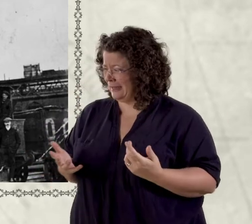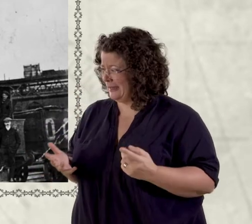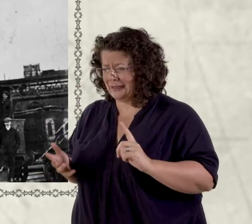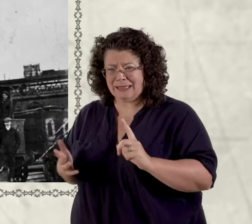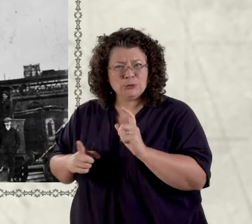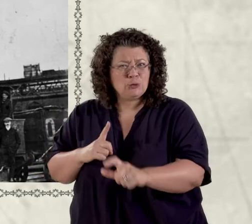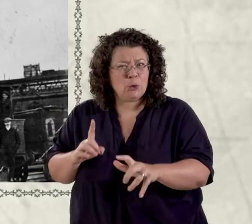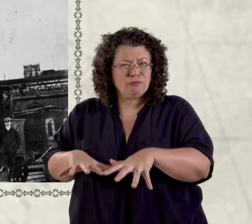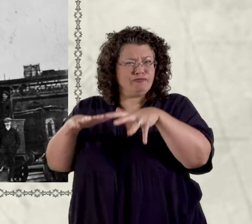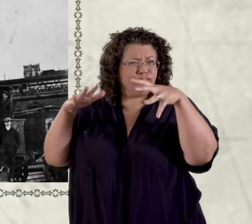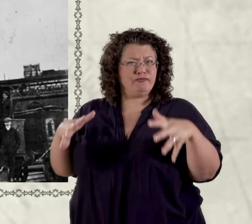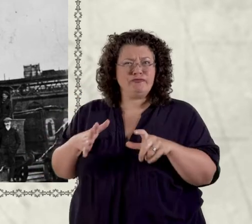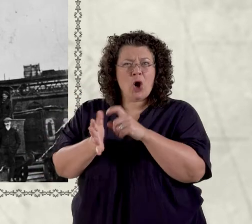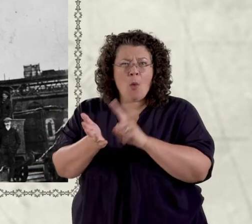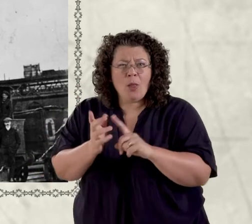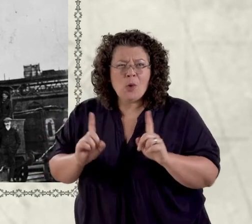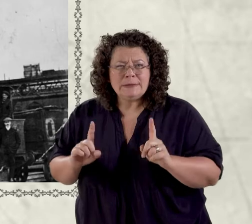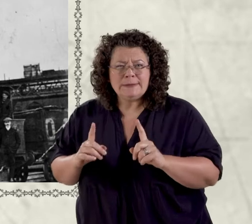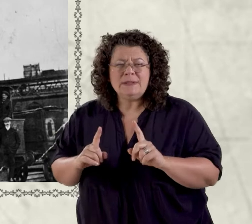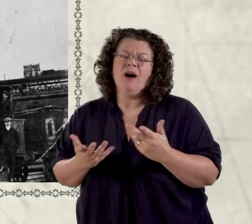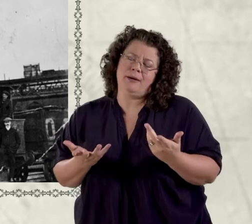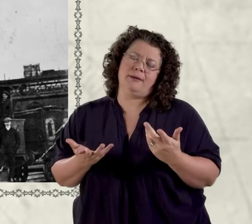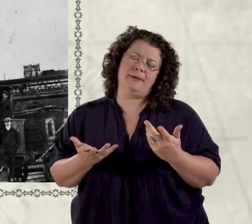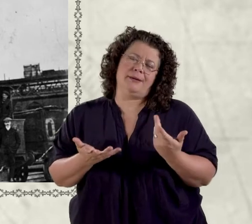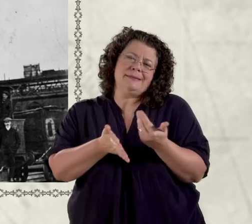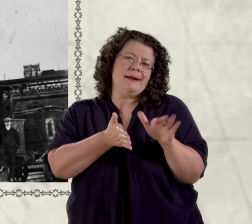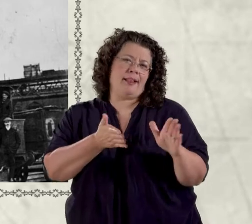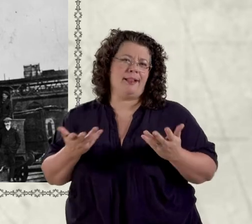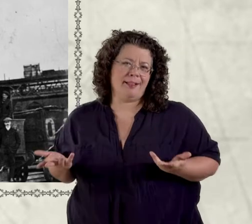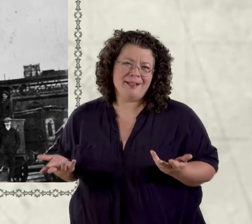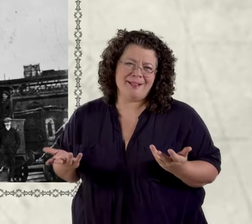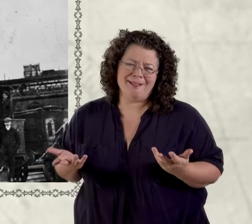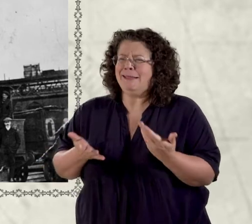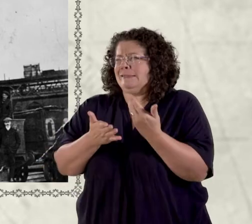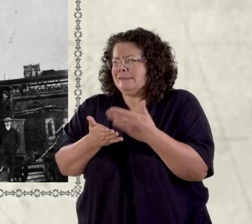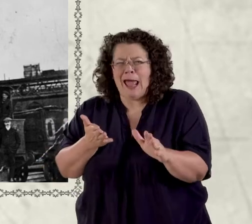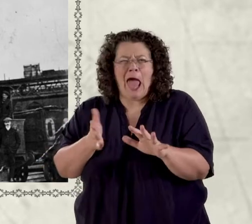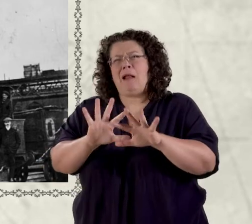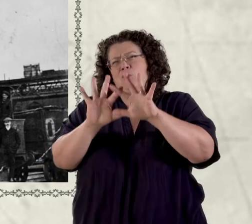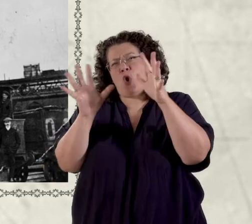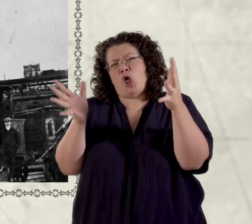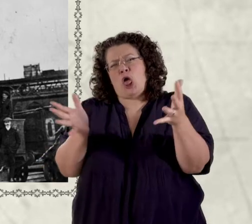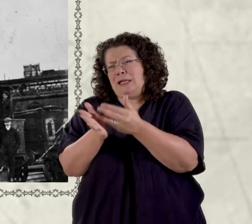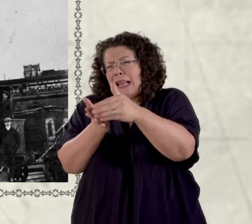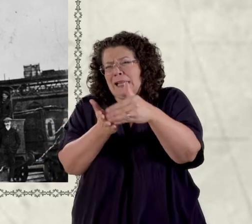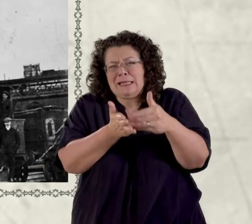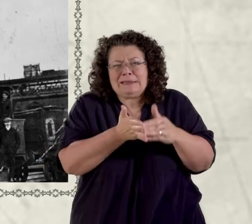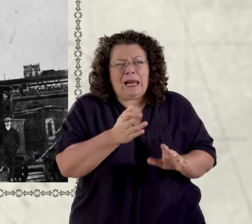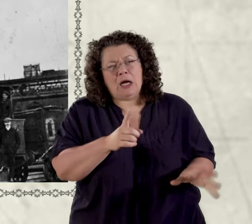sell it to every country on the planet but how was i going to export the coal ships and